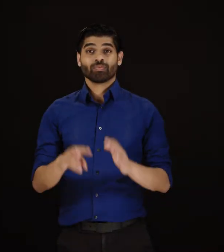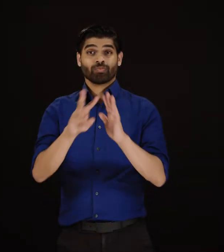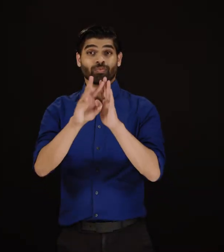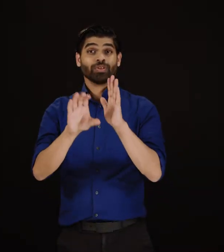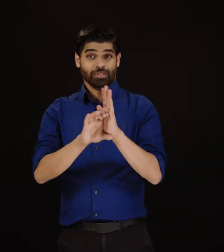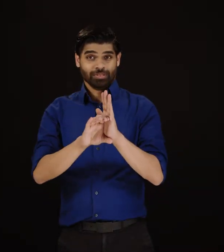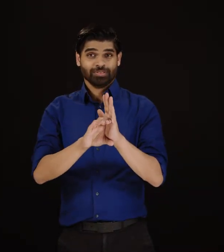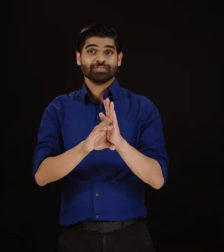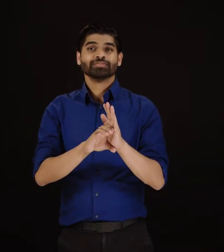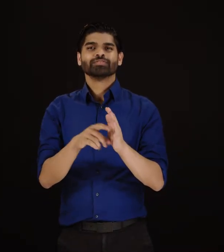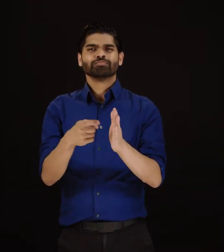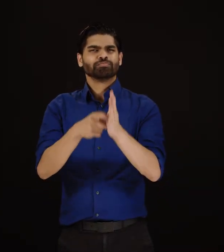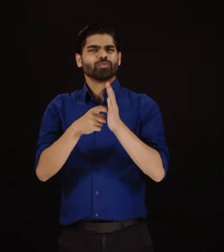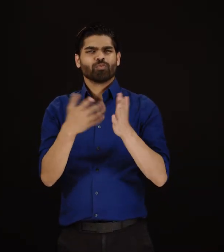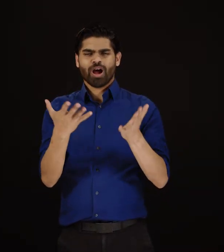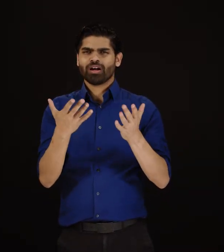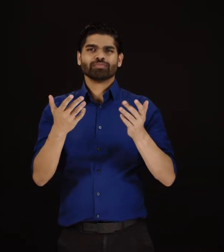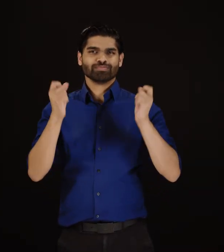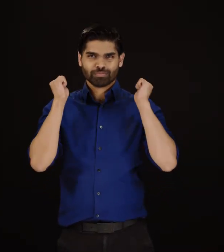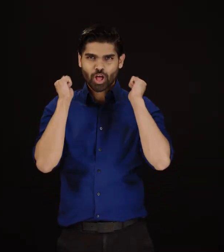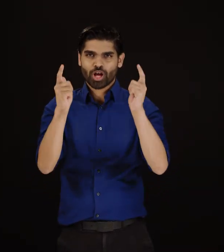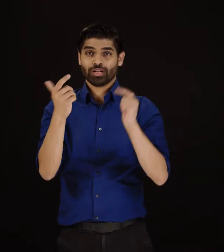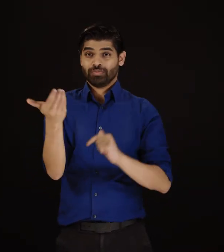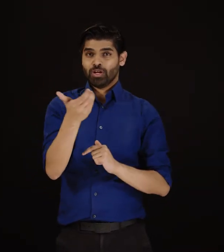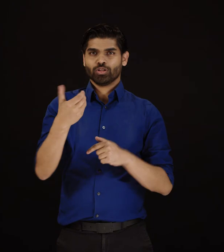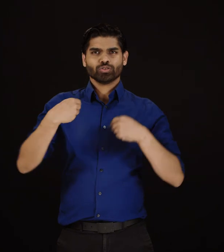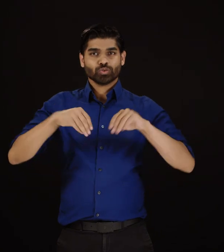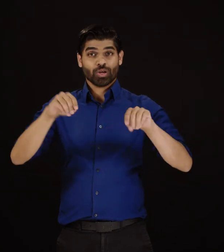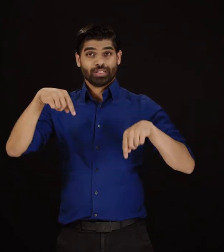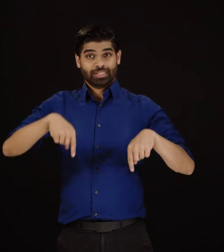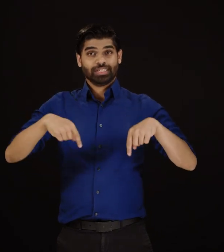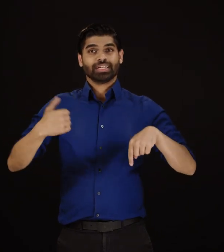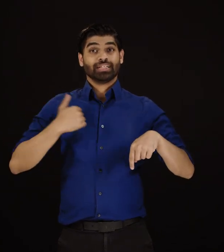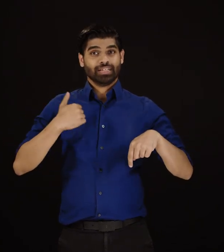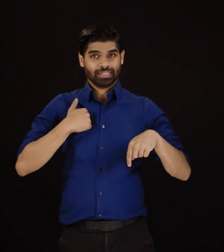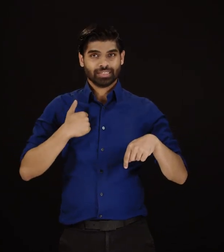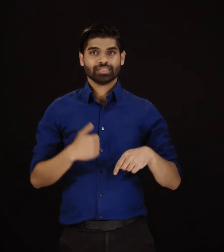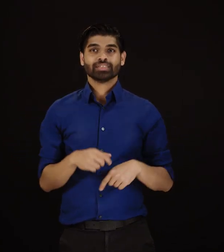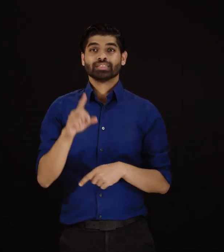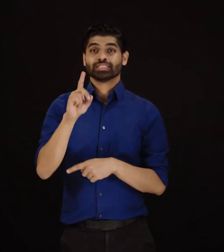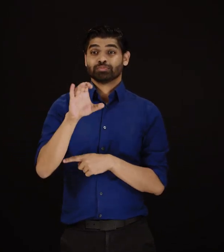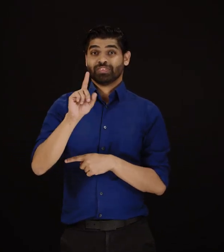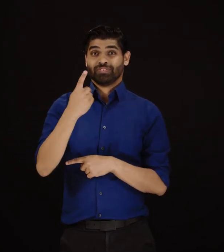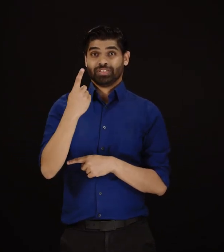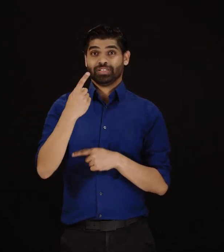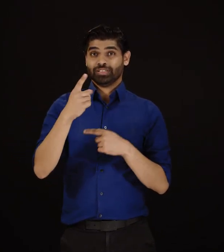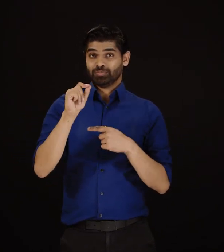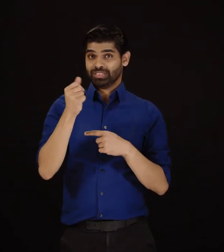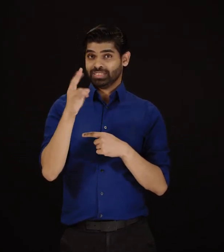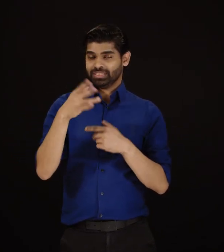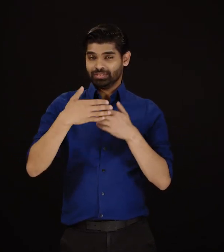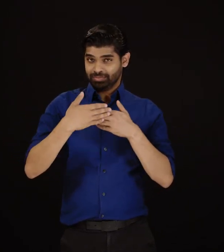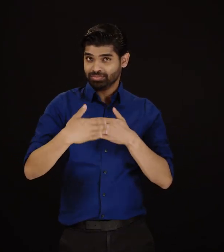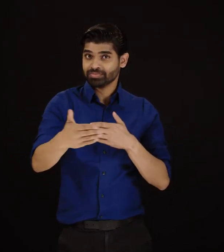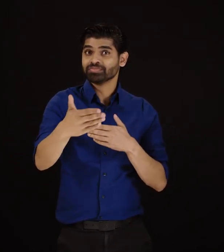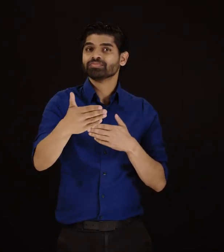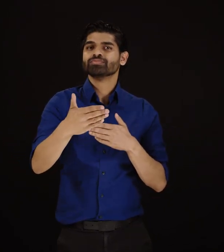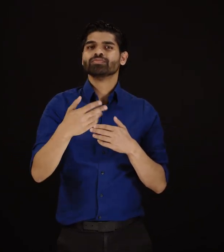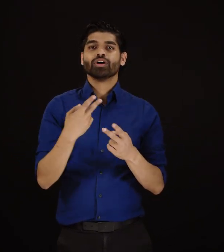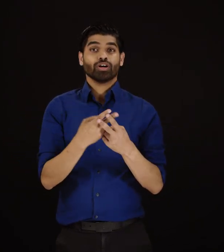The wireless code is a all devices sold in Canada after December 1, 2017, to be unlocked so that